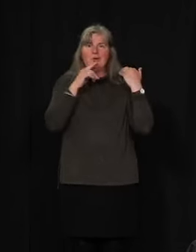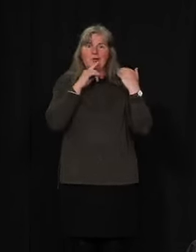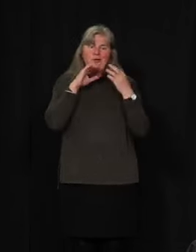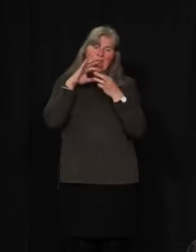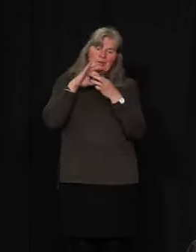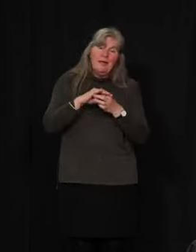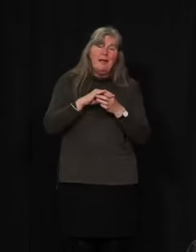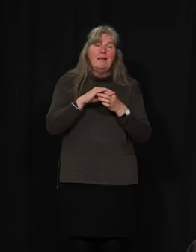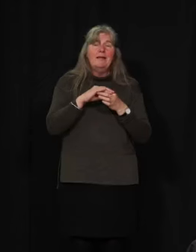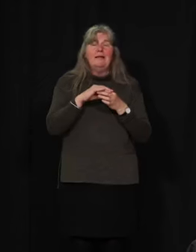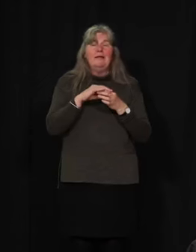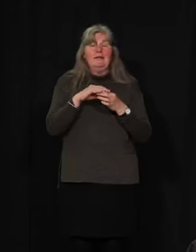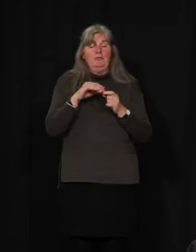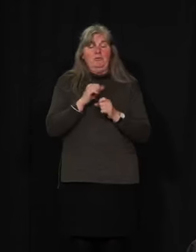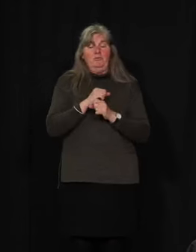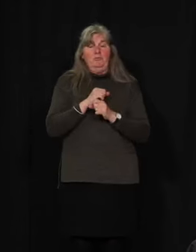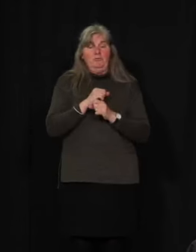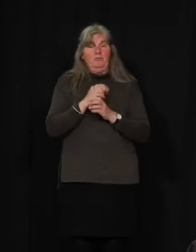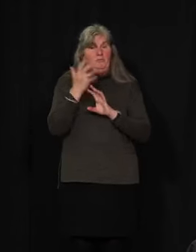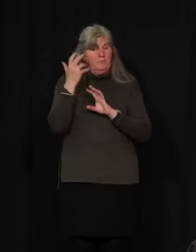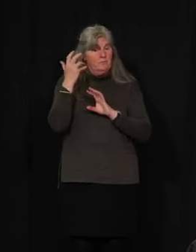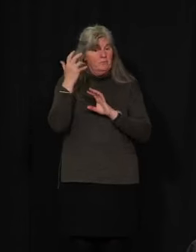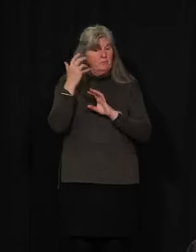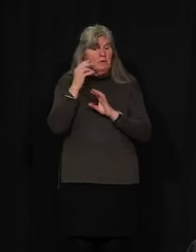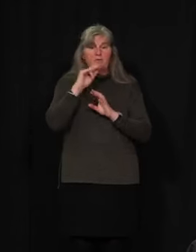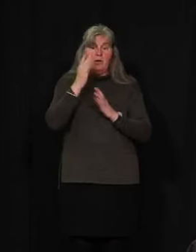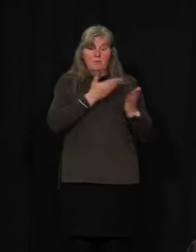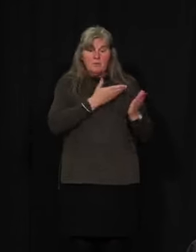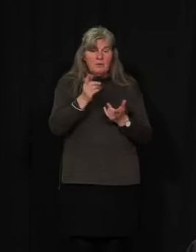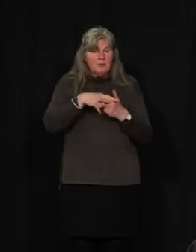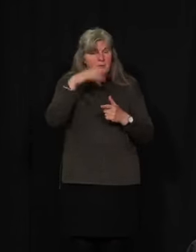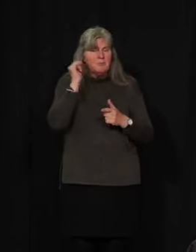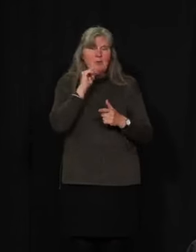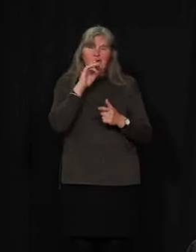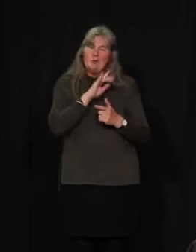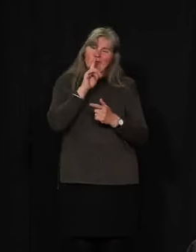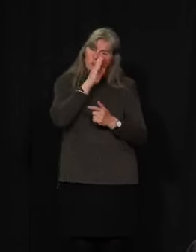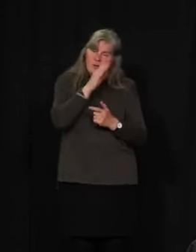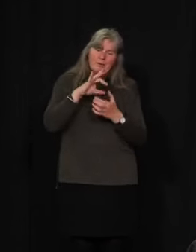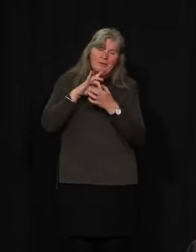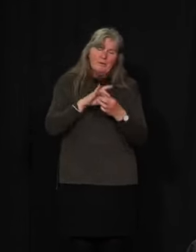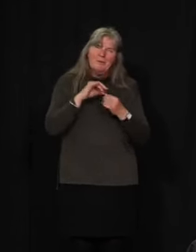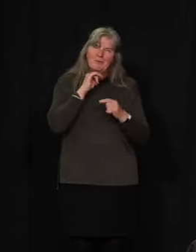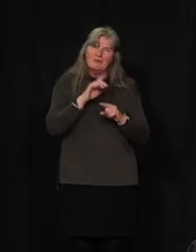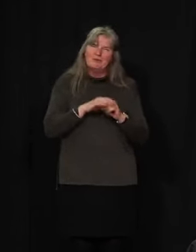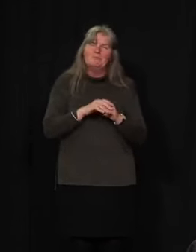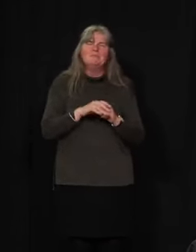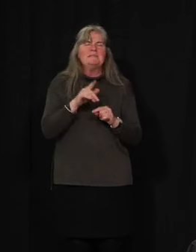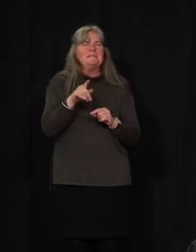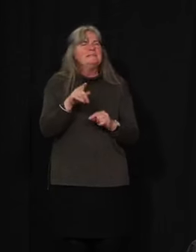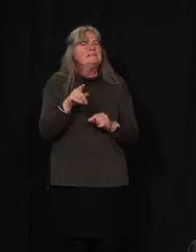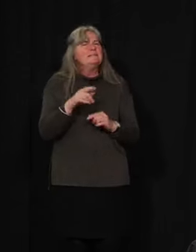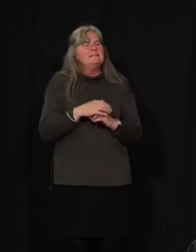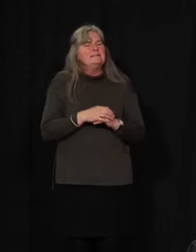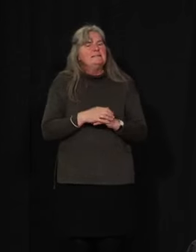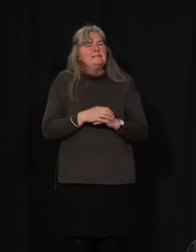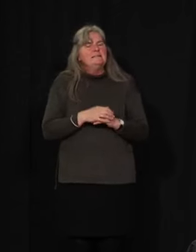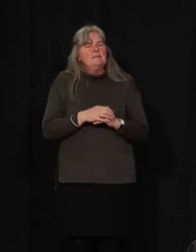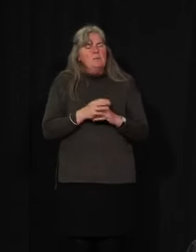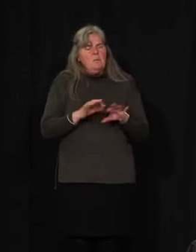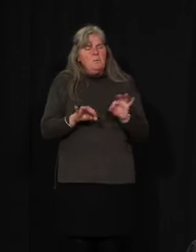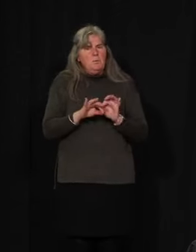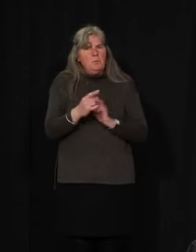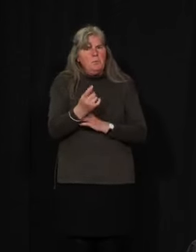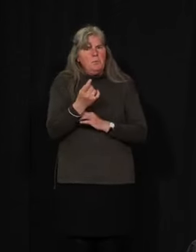we don't know for sure, but definitely disruptions in drug supply. So, I mean, the question is a good one,